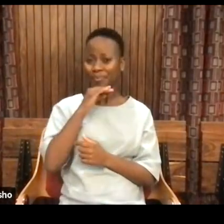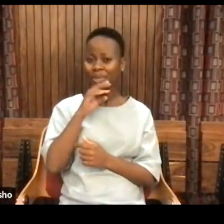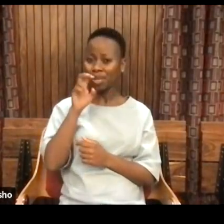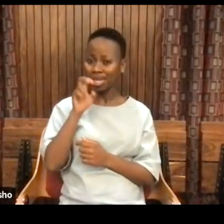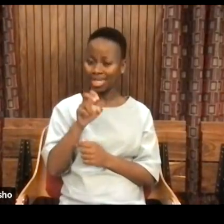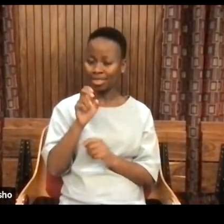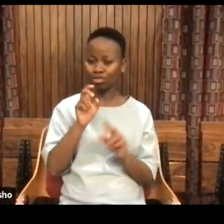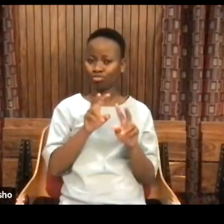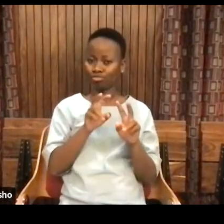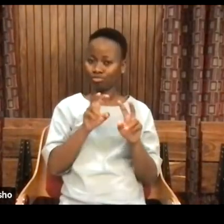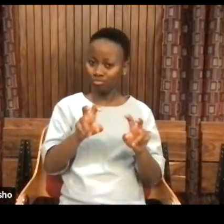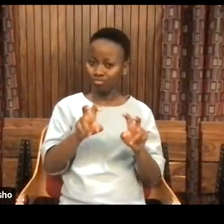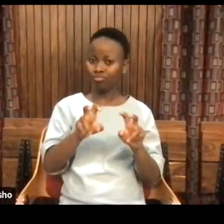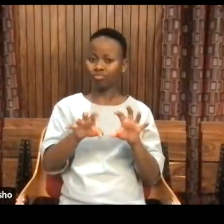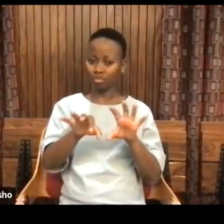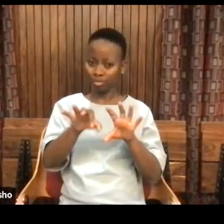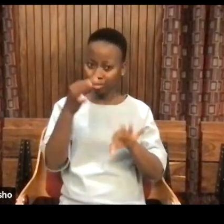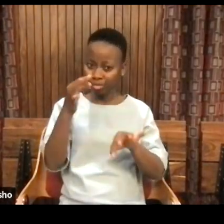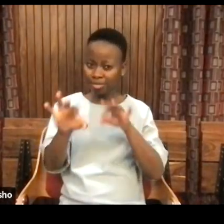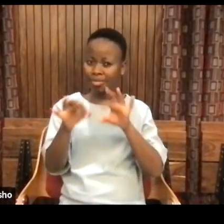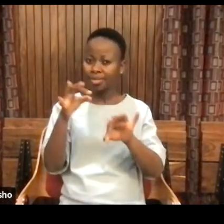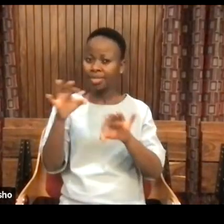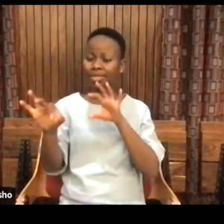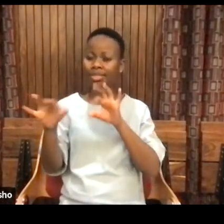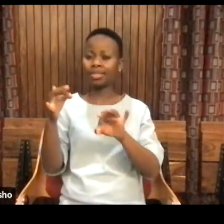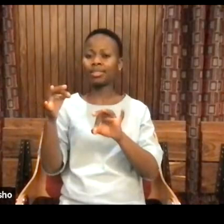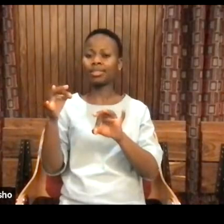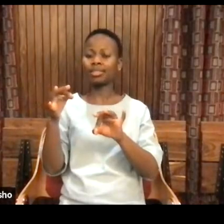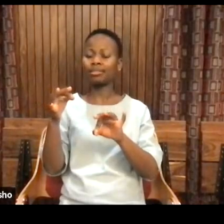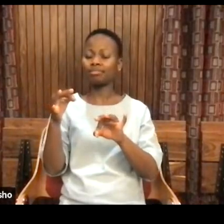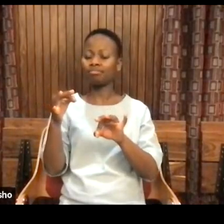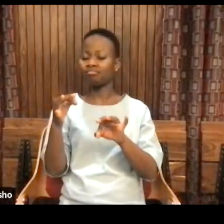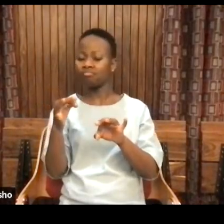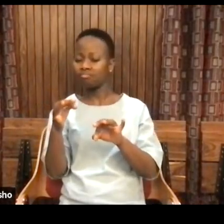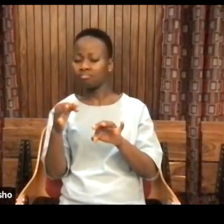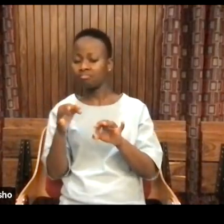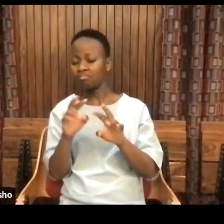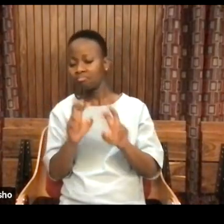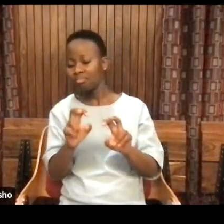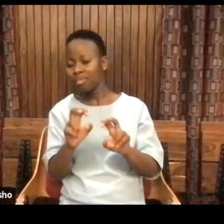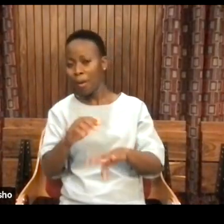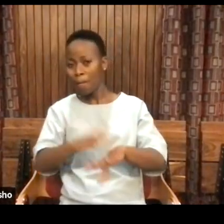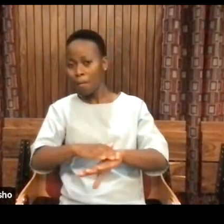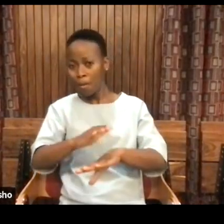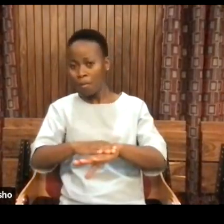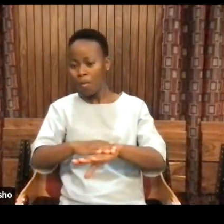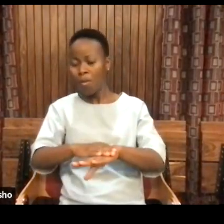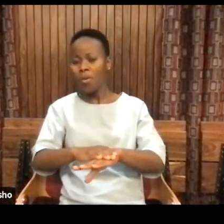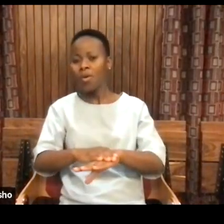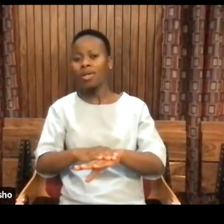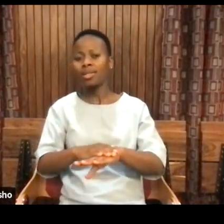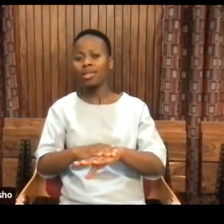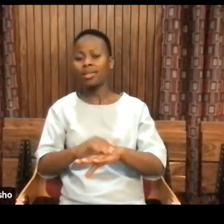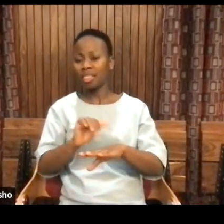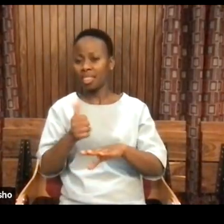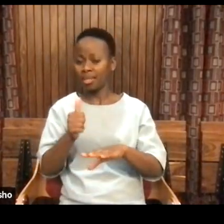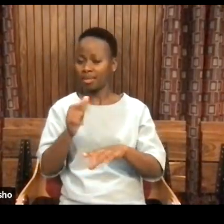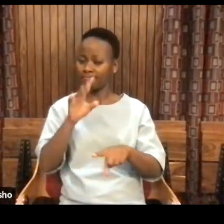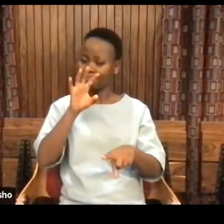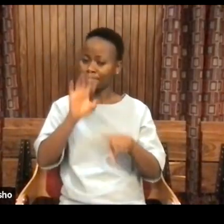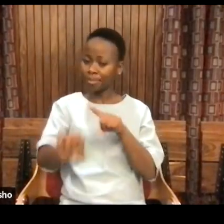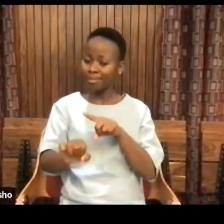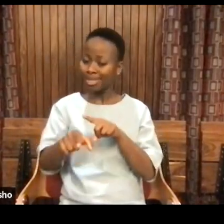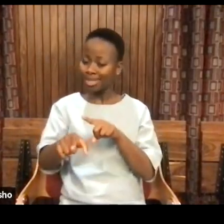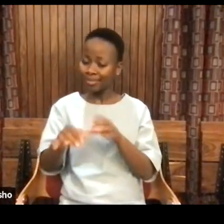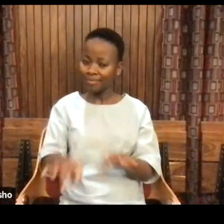it, probe it, prod it, and, you know, find what